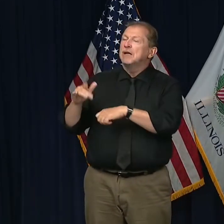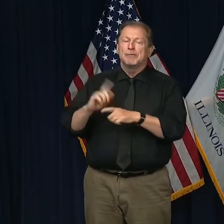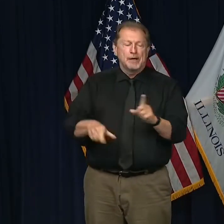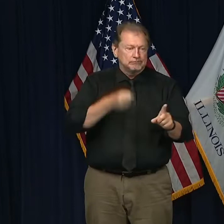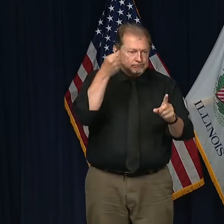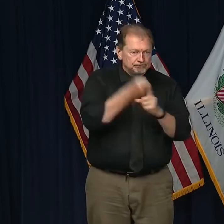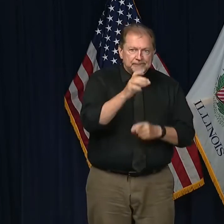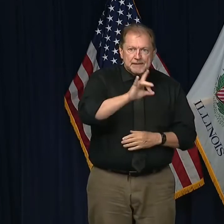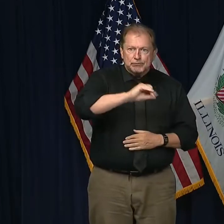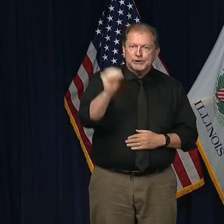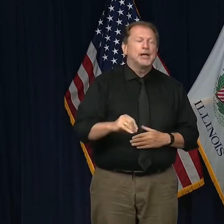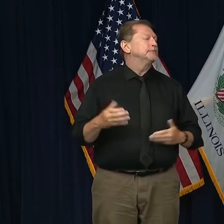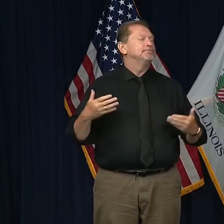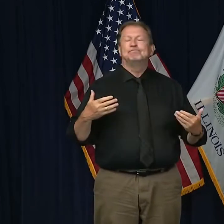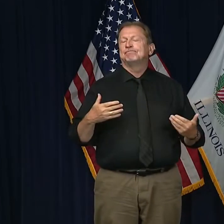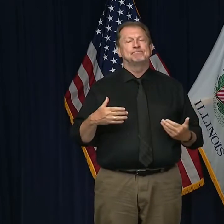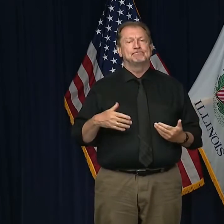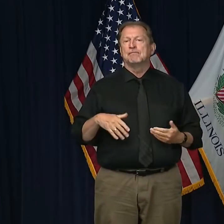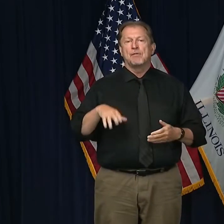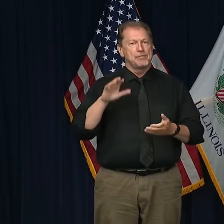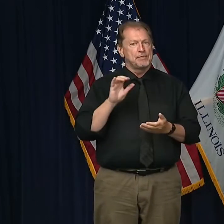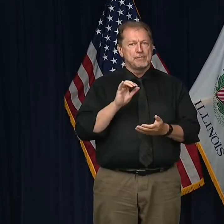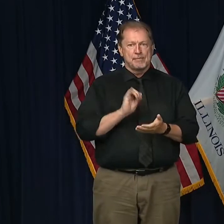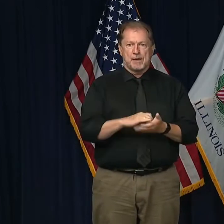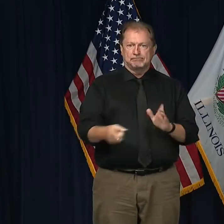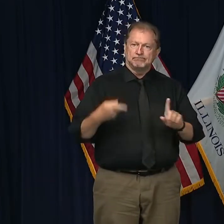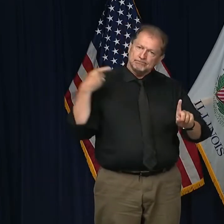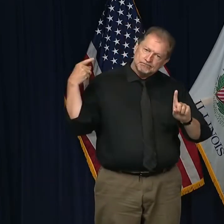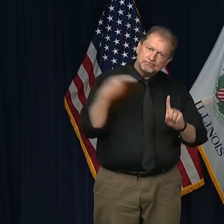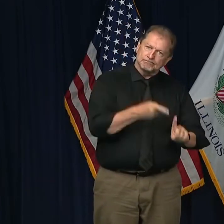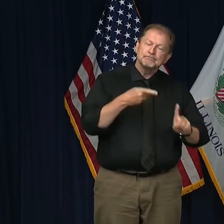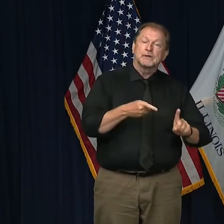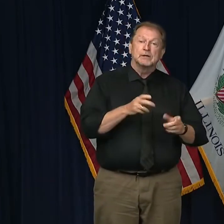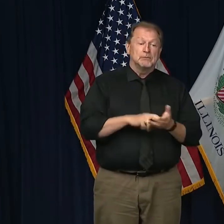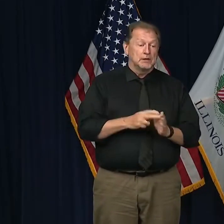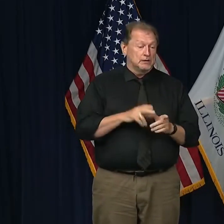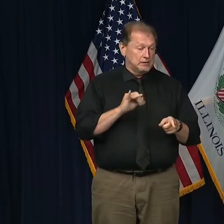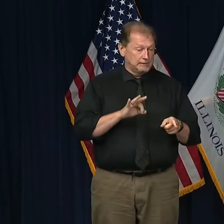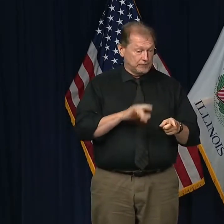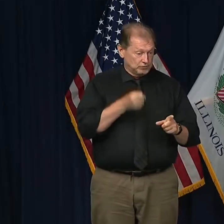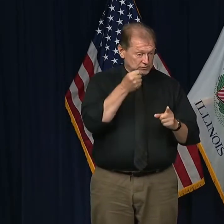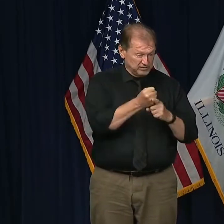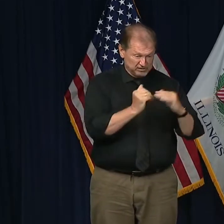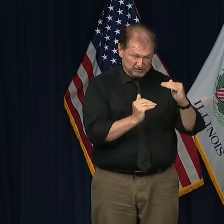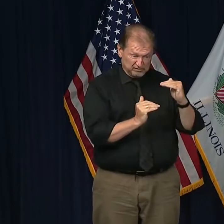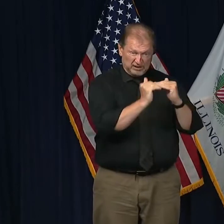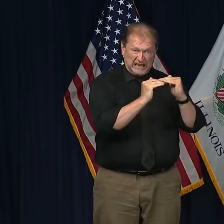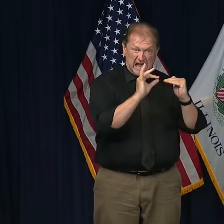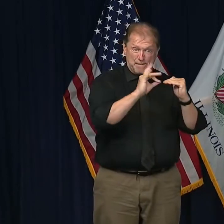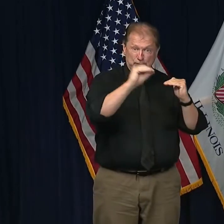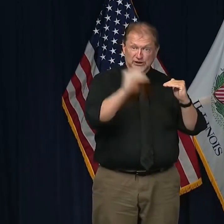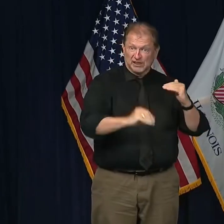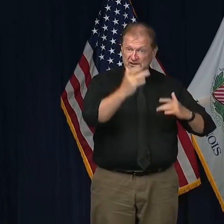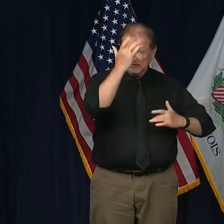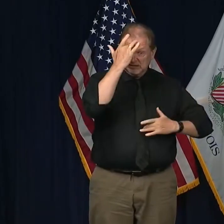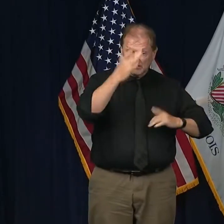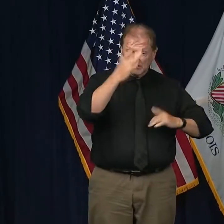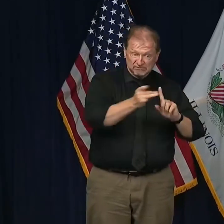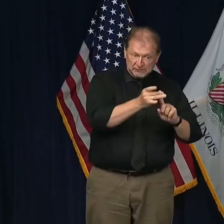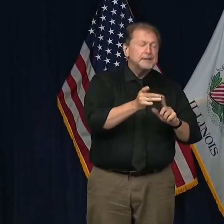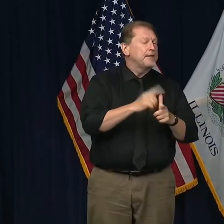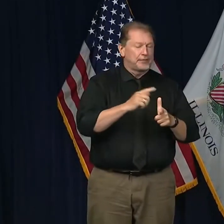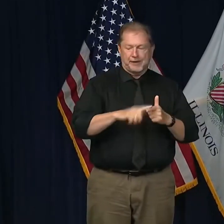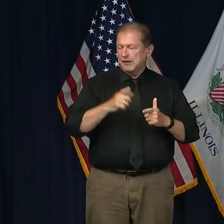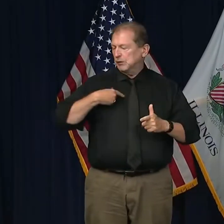is something that's getting out of control. And so we will have to set in mitigations when that 8